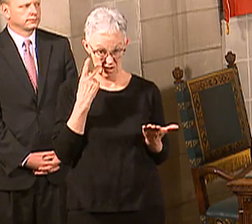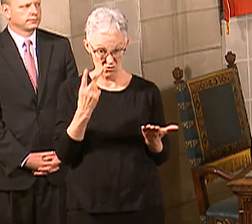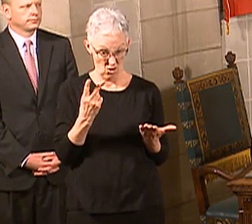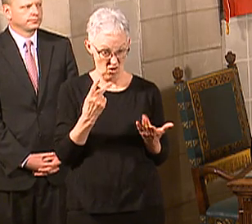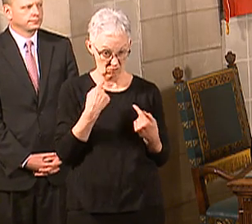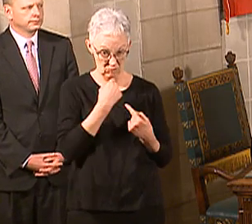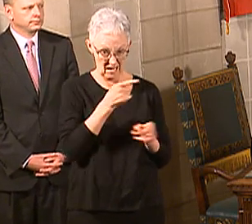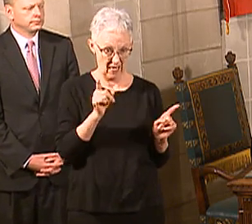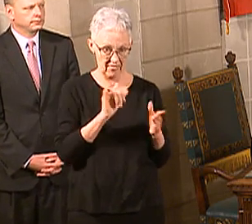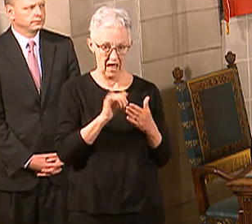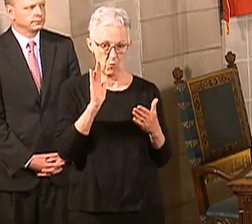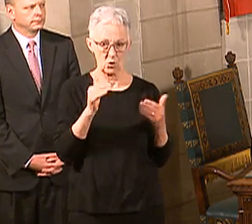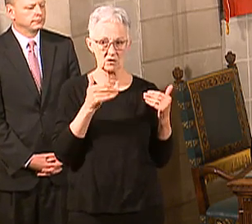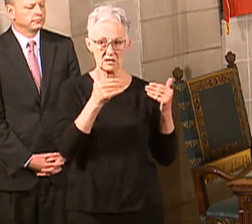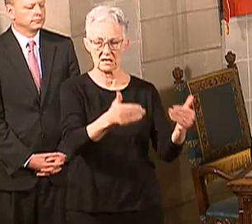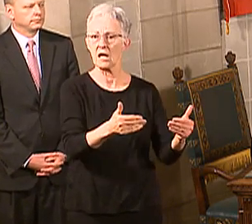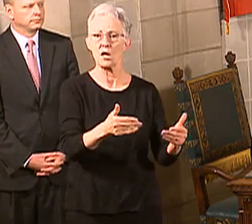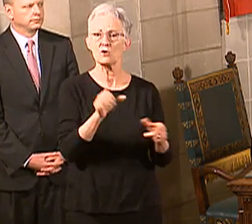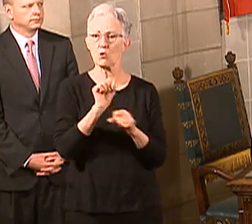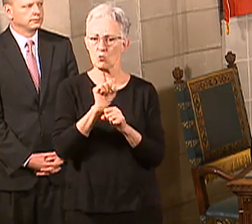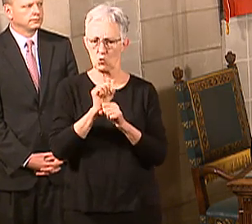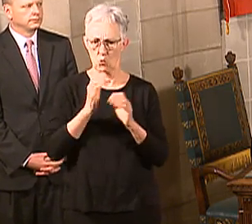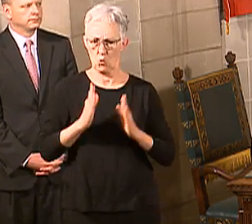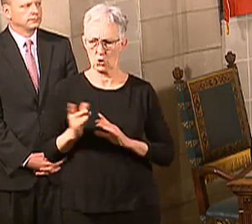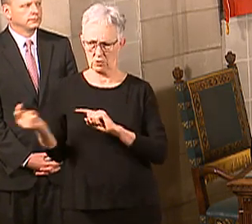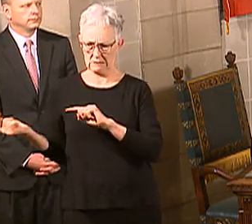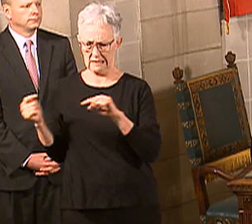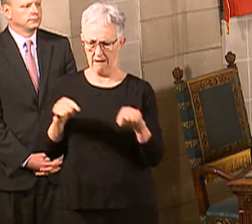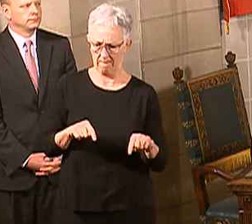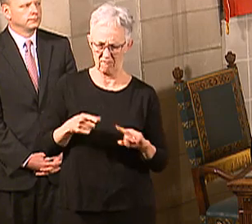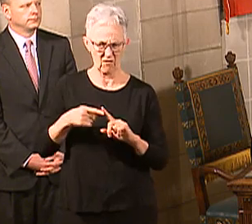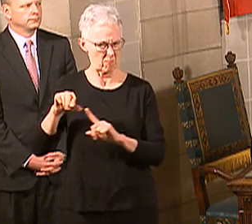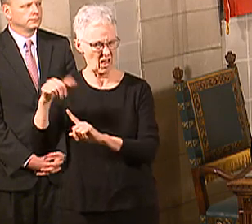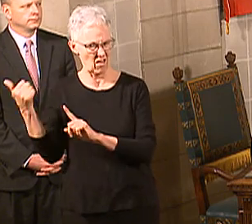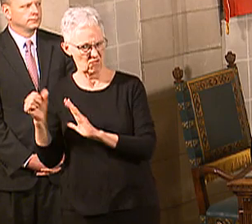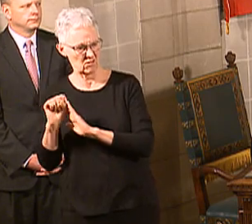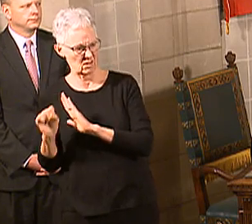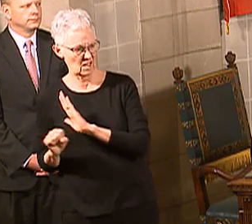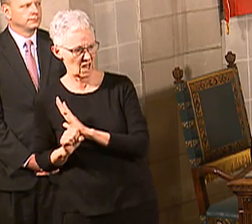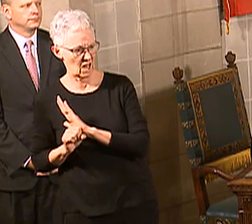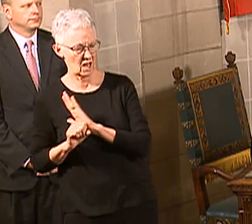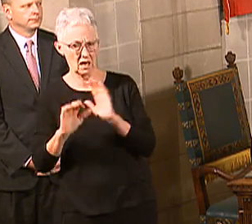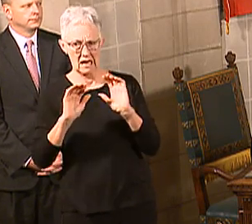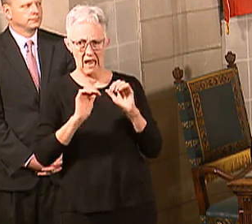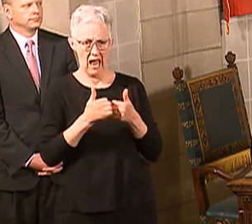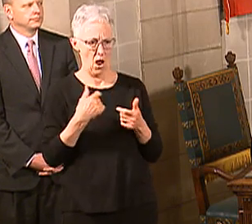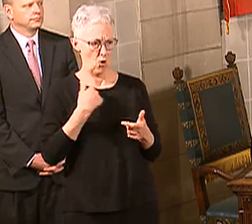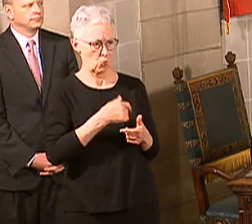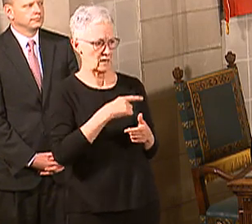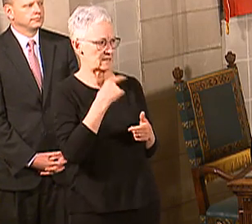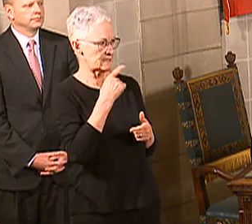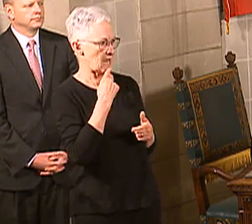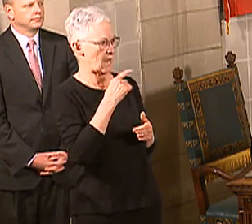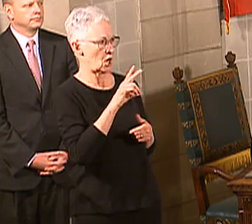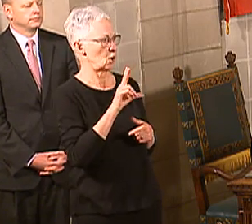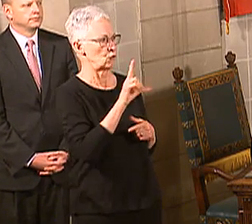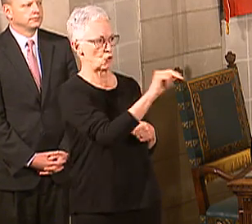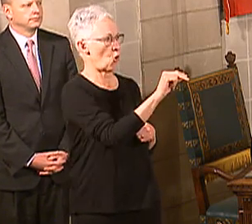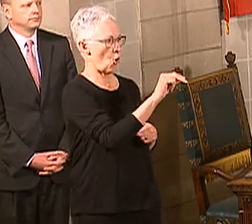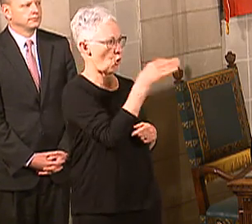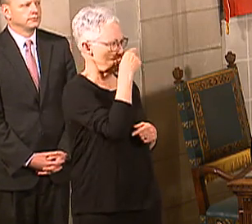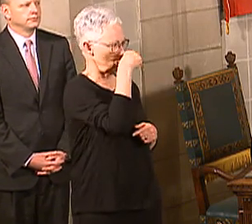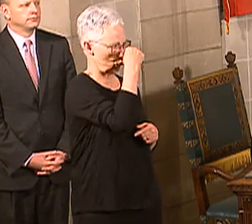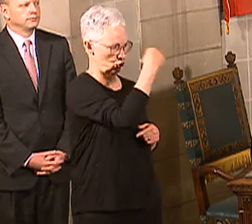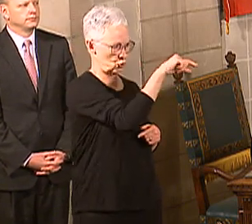was what will we do with regard to the workers, with regard to that, and how can we make a distinction between the turkey hunters and the workers? I think there's a really easy